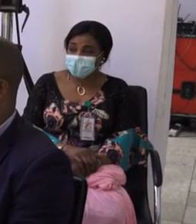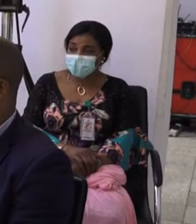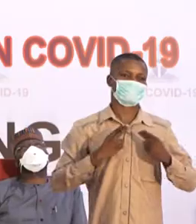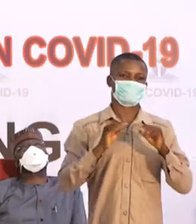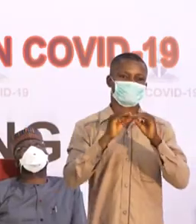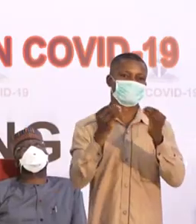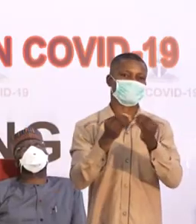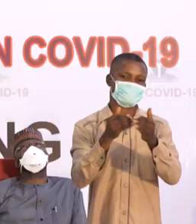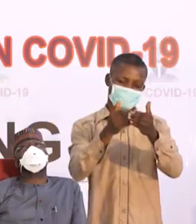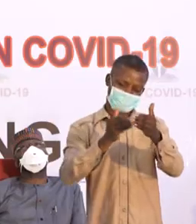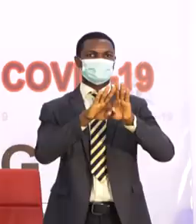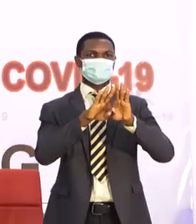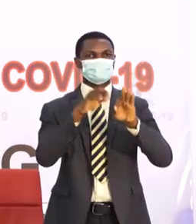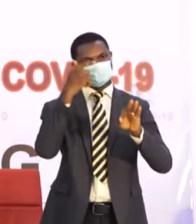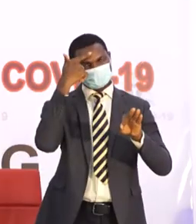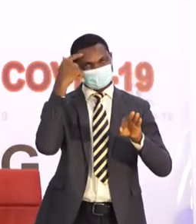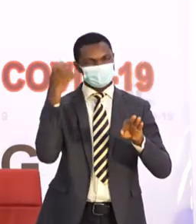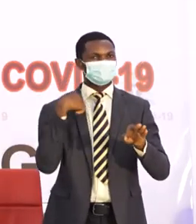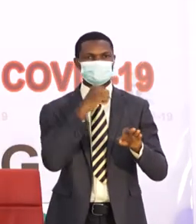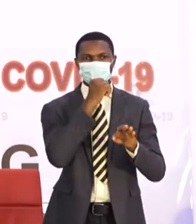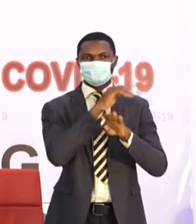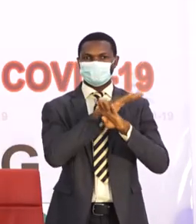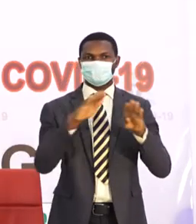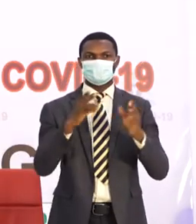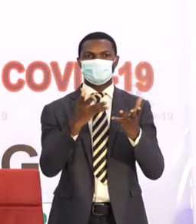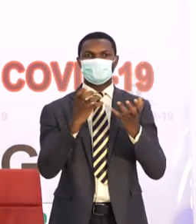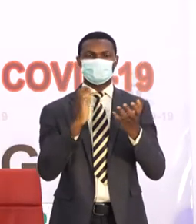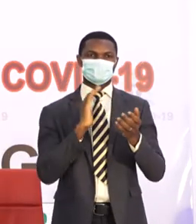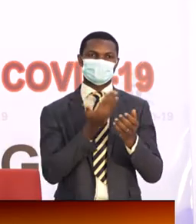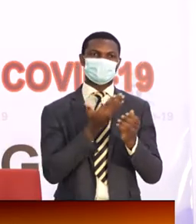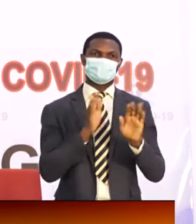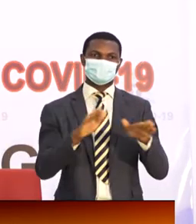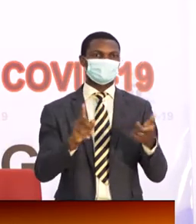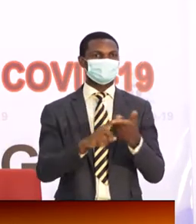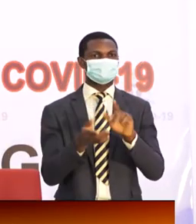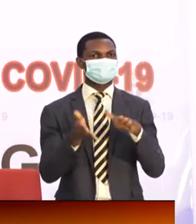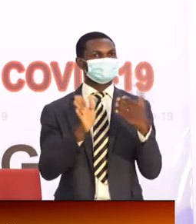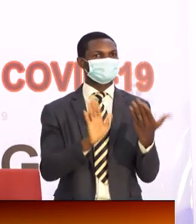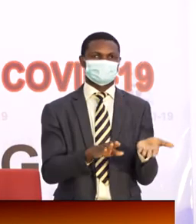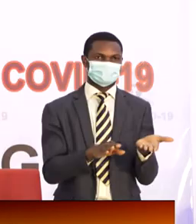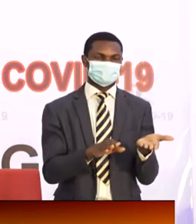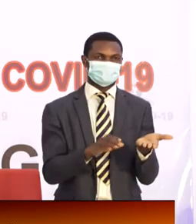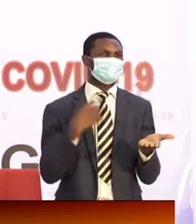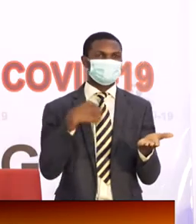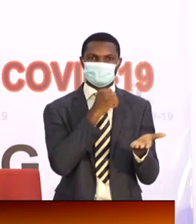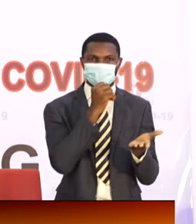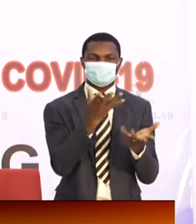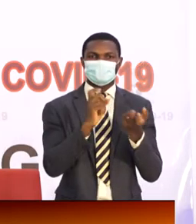before we reopen schools. We do not want to use our children as prospective carriers